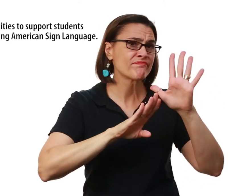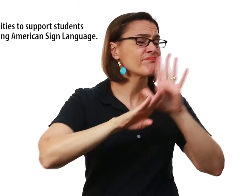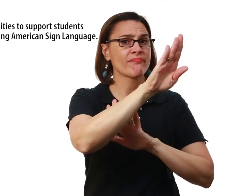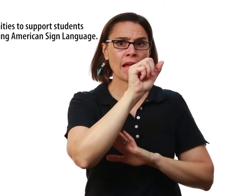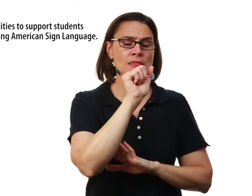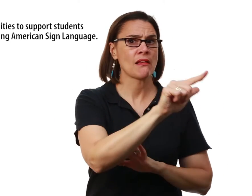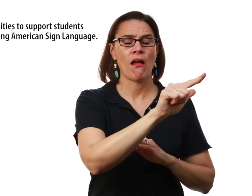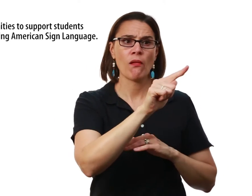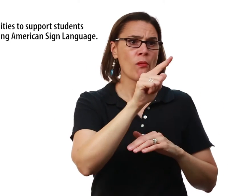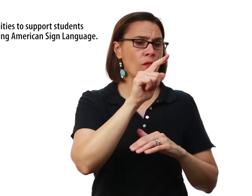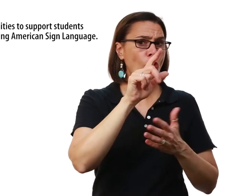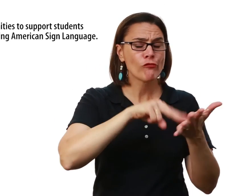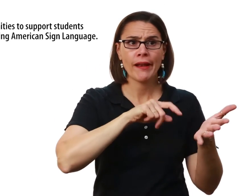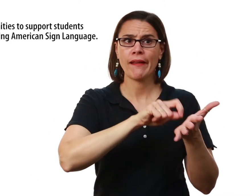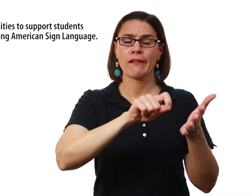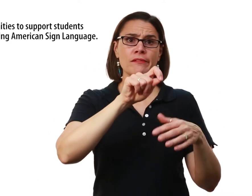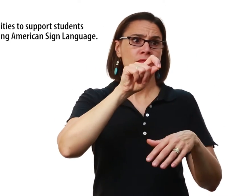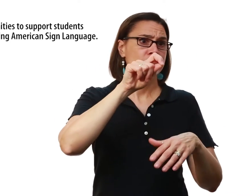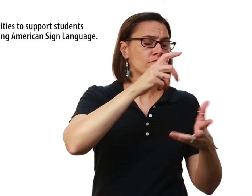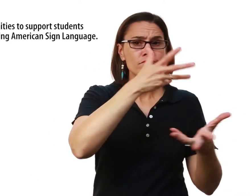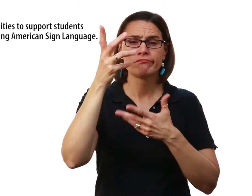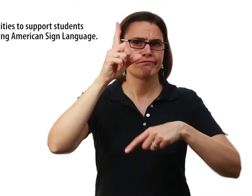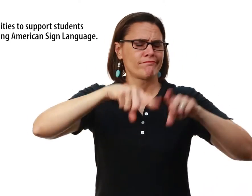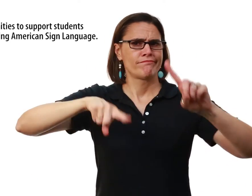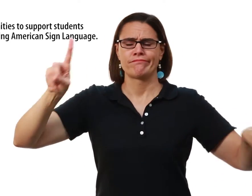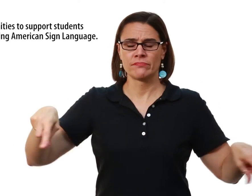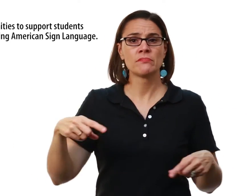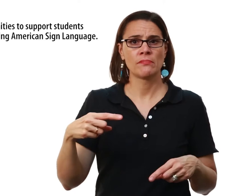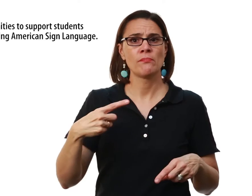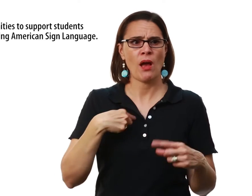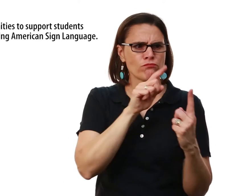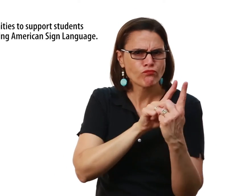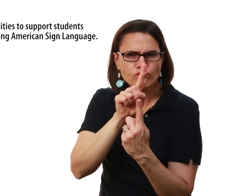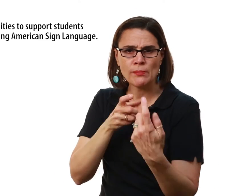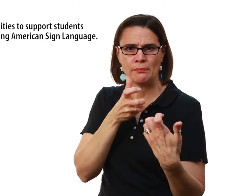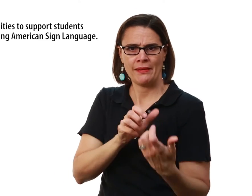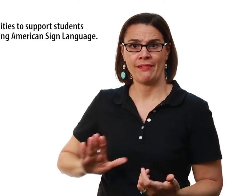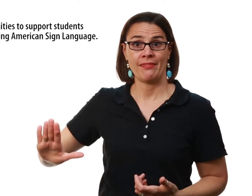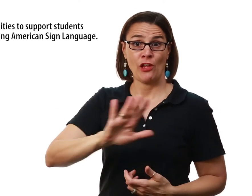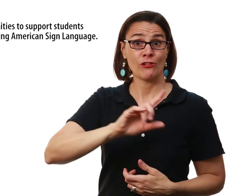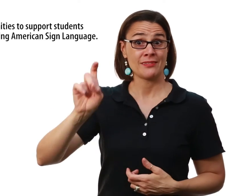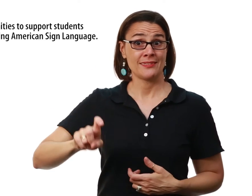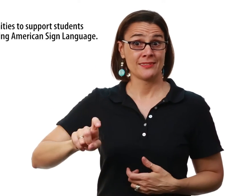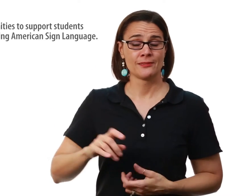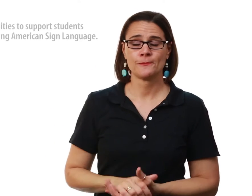in using American Sign Language But are needing help with their reading and their writing of English But it is important that they are meeting the needs of the students